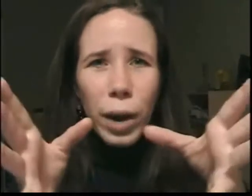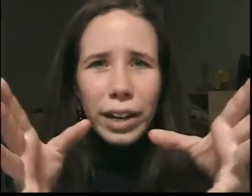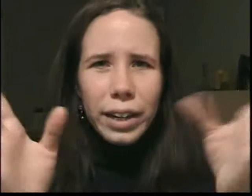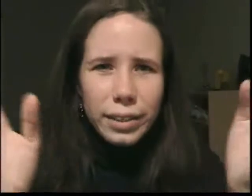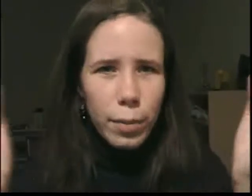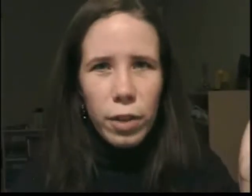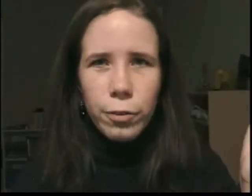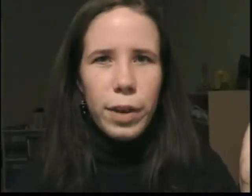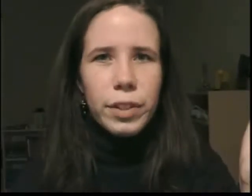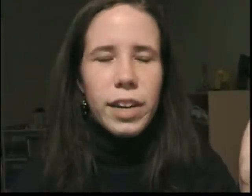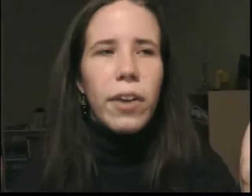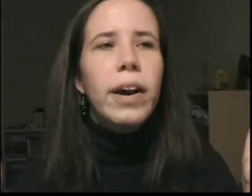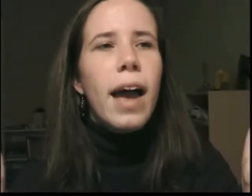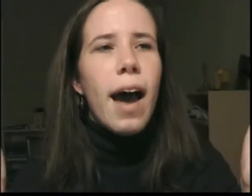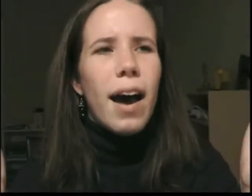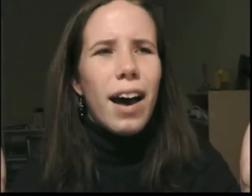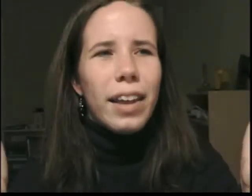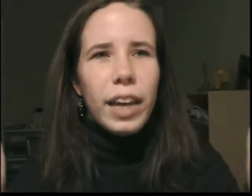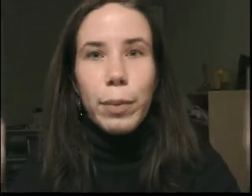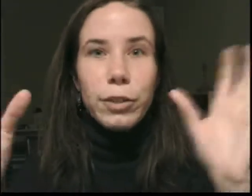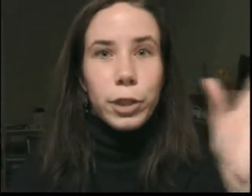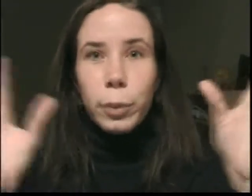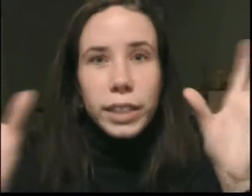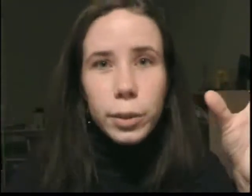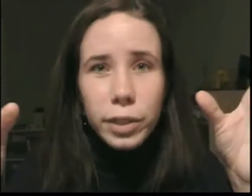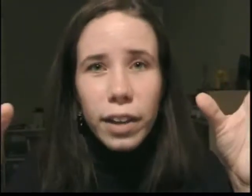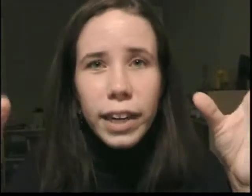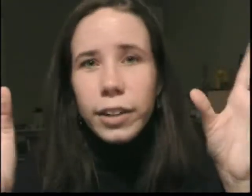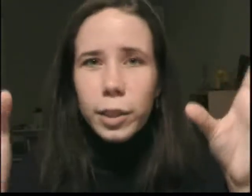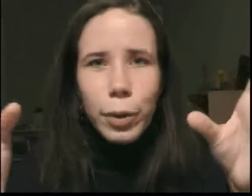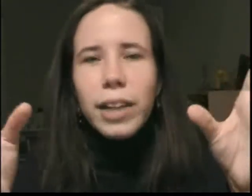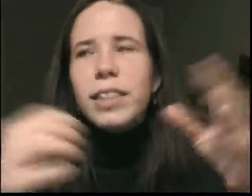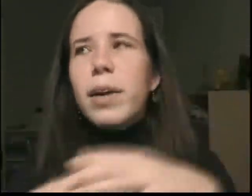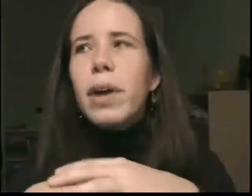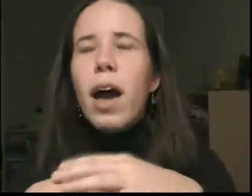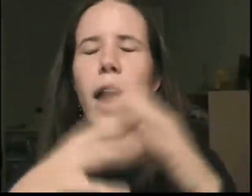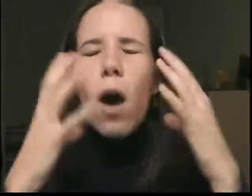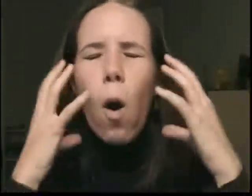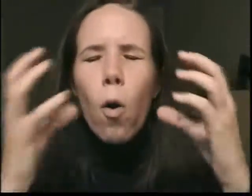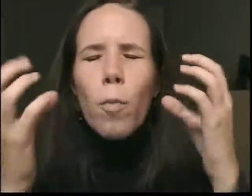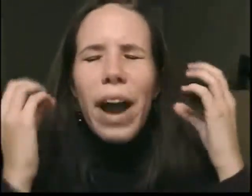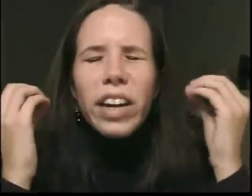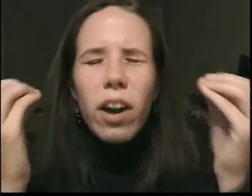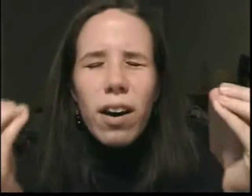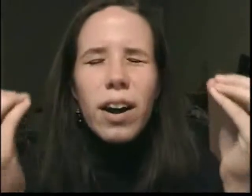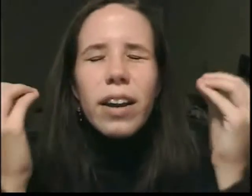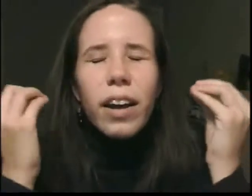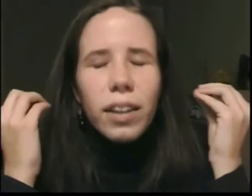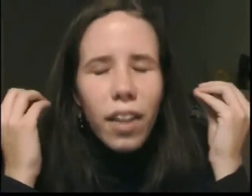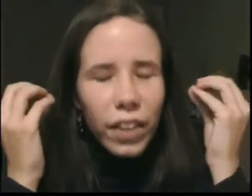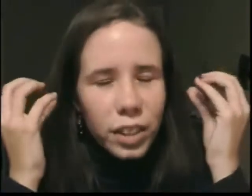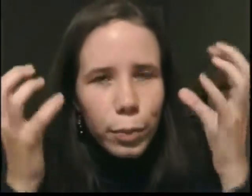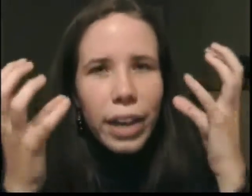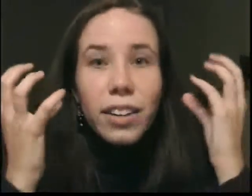their wedding and somehow they're famous now. Uh, and like Patrick Swayze was on there to surprise them. And oh my god, they spent